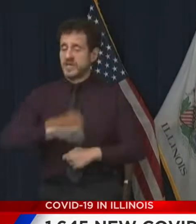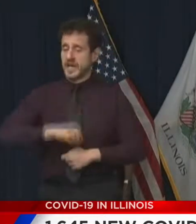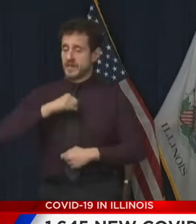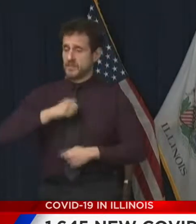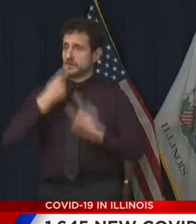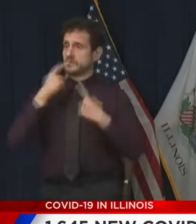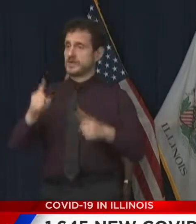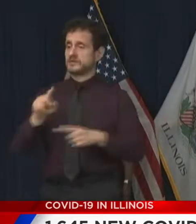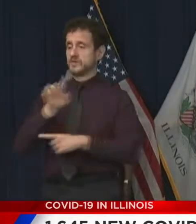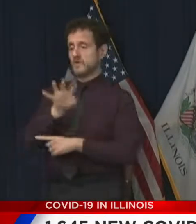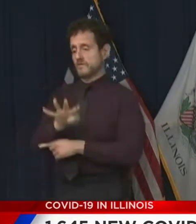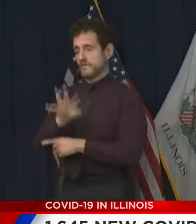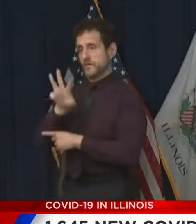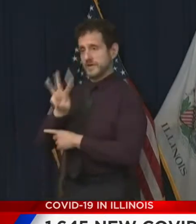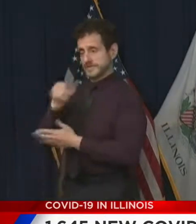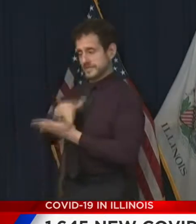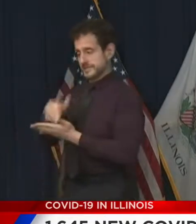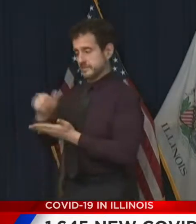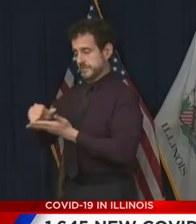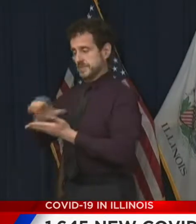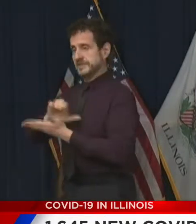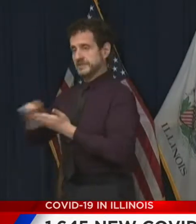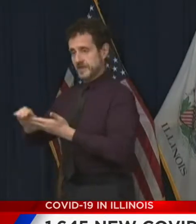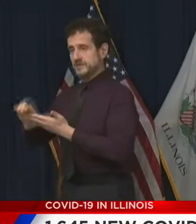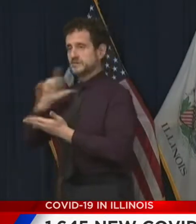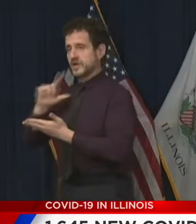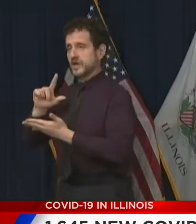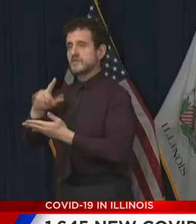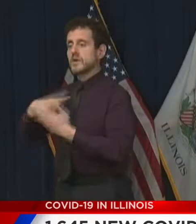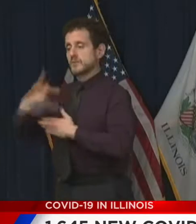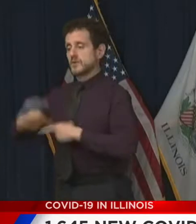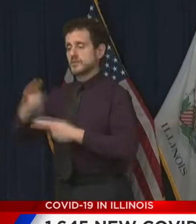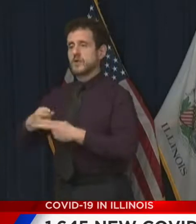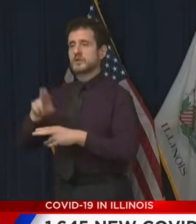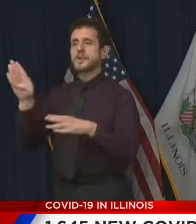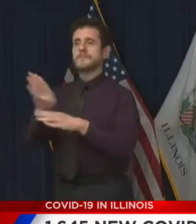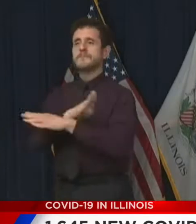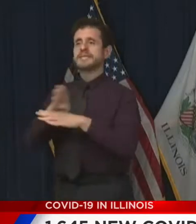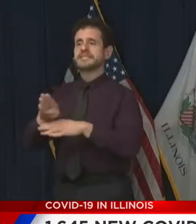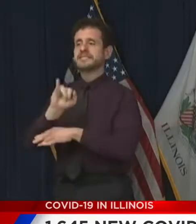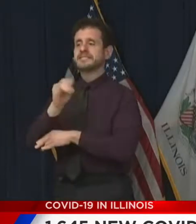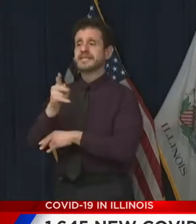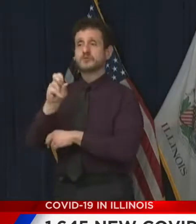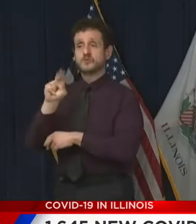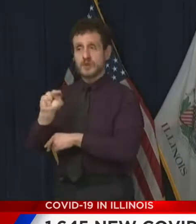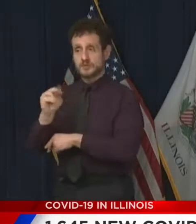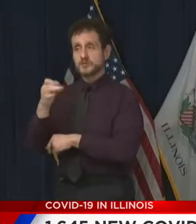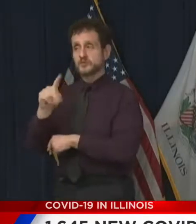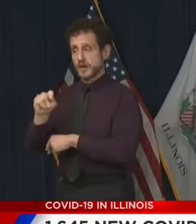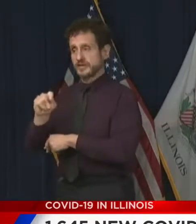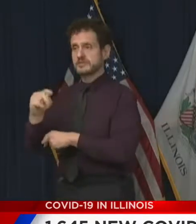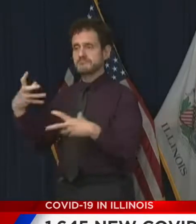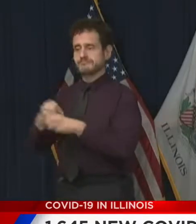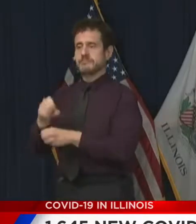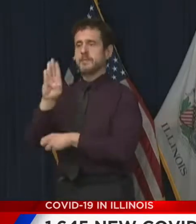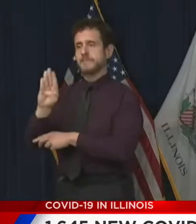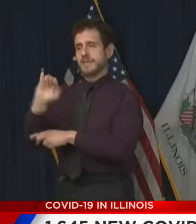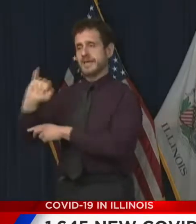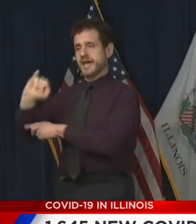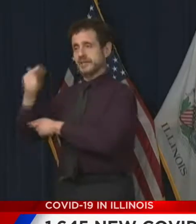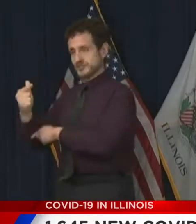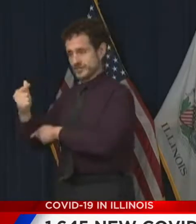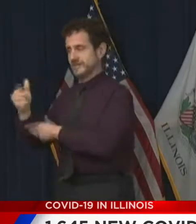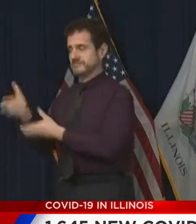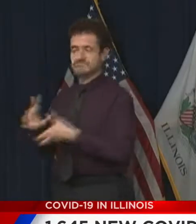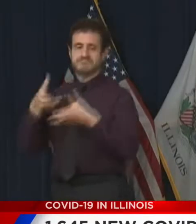million of our business interruption grant program that has been deployed now to help more than 2,600